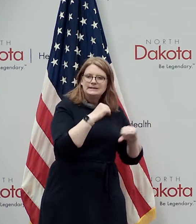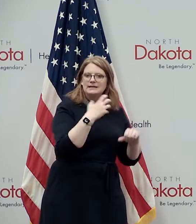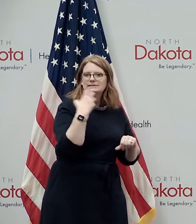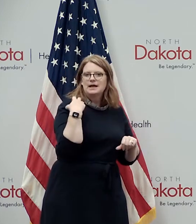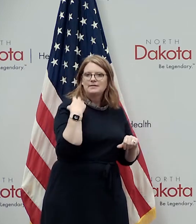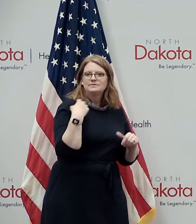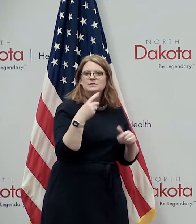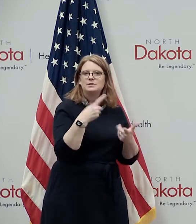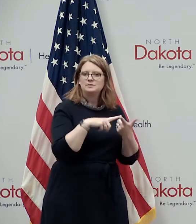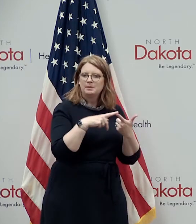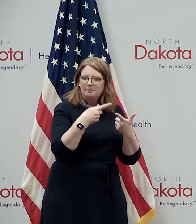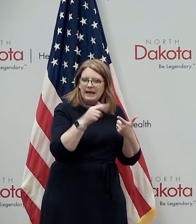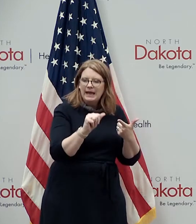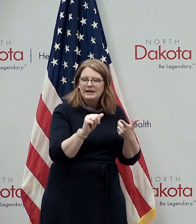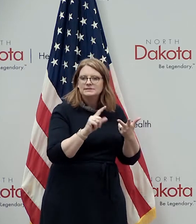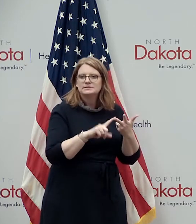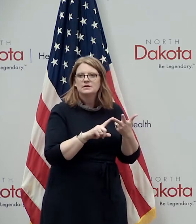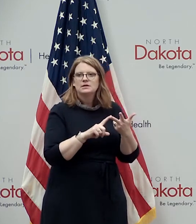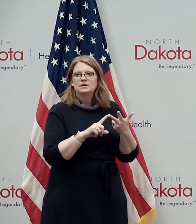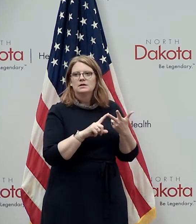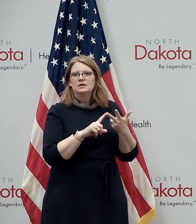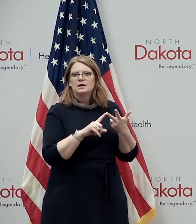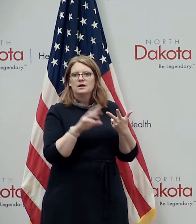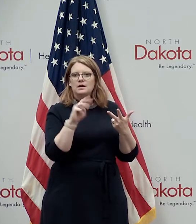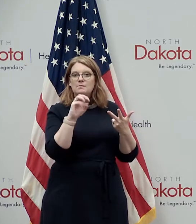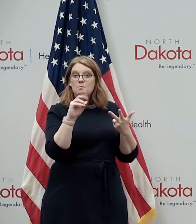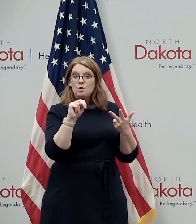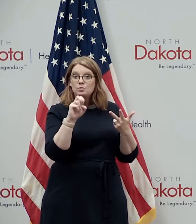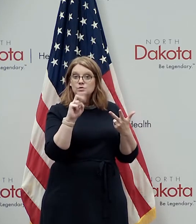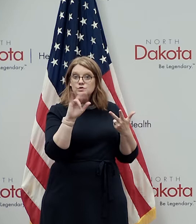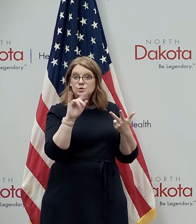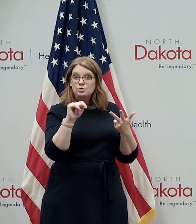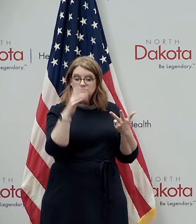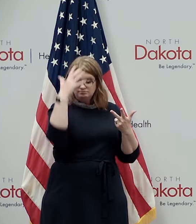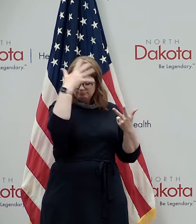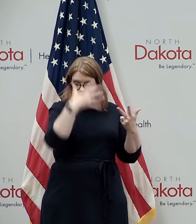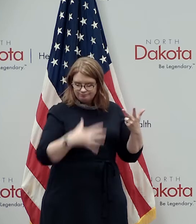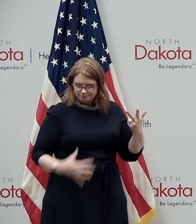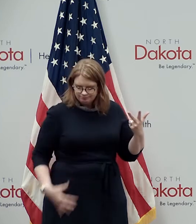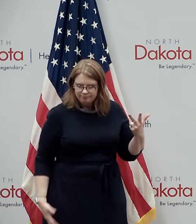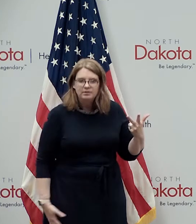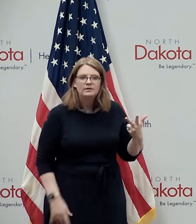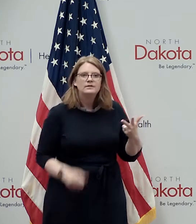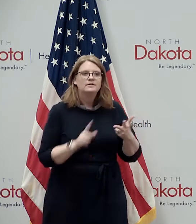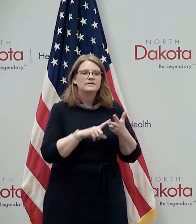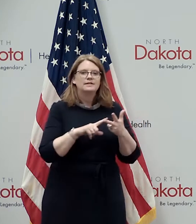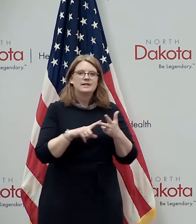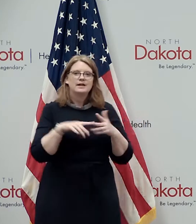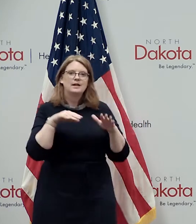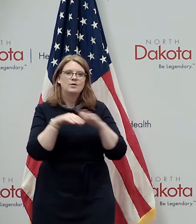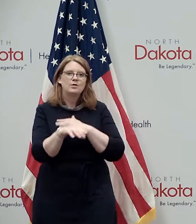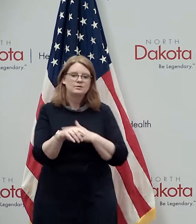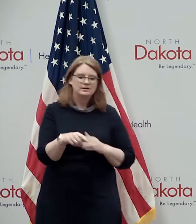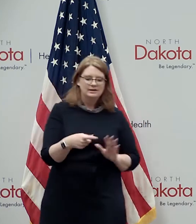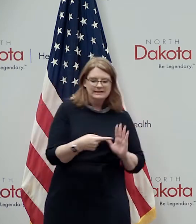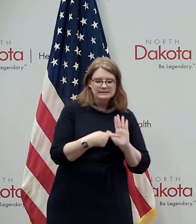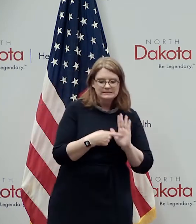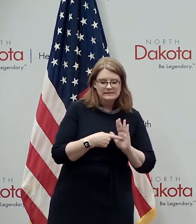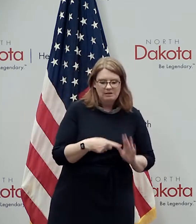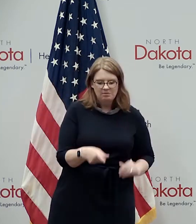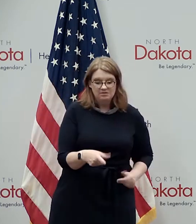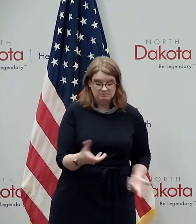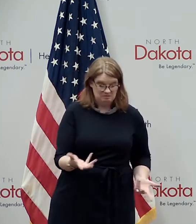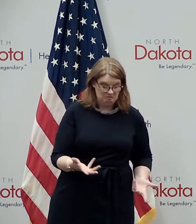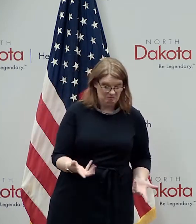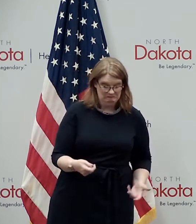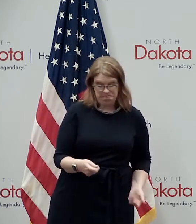physician assistants we have guys in moon suits that can go out and take a sample of something you're not sure of what it